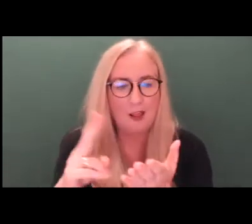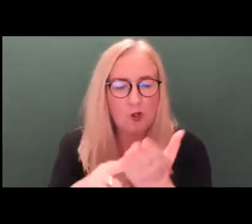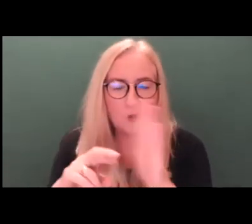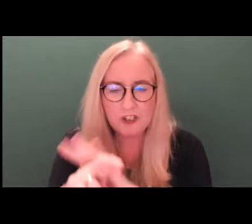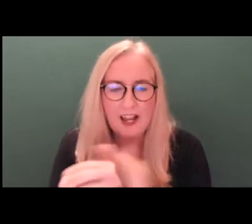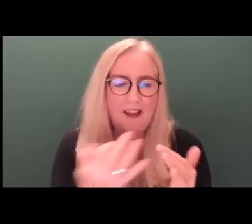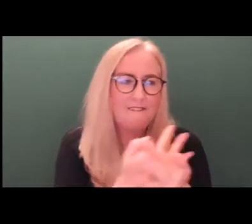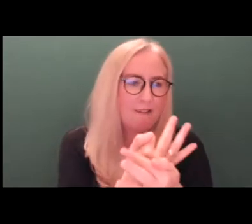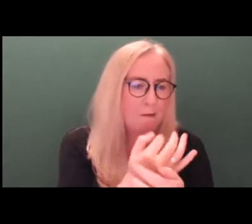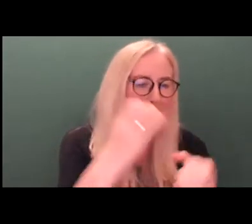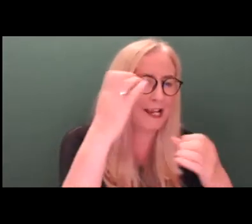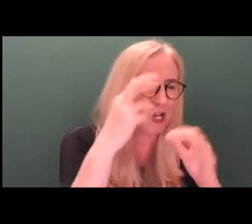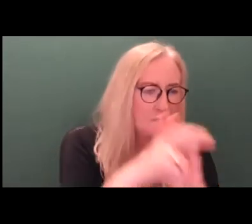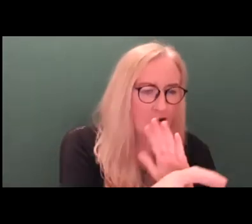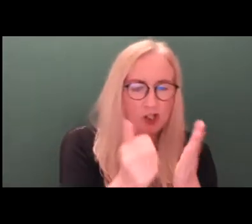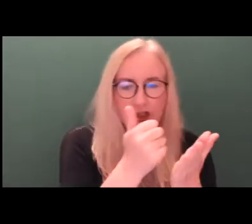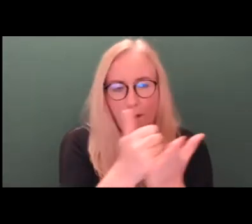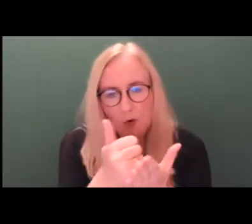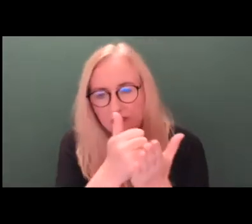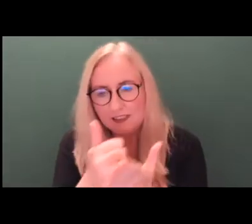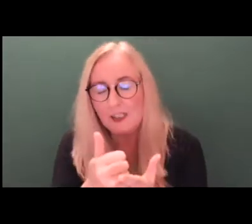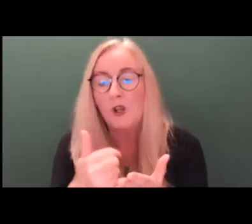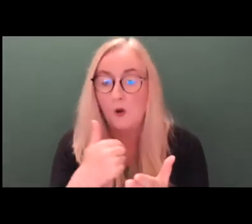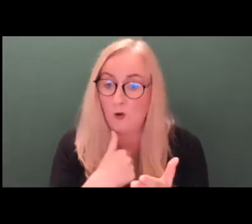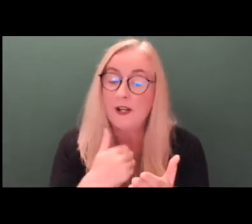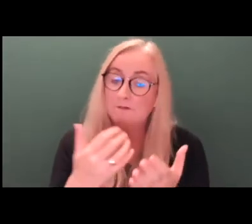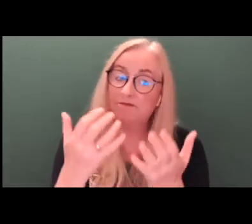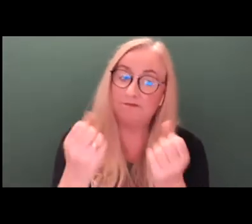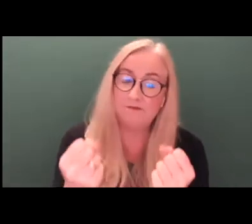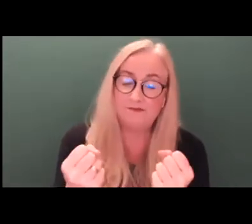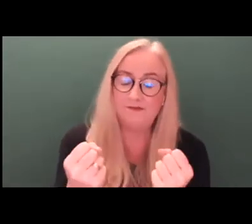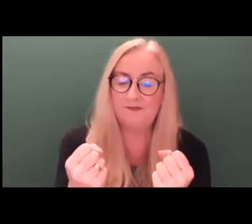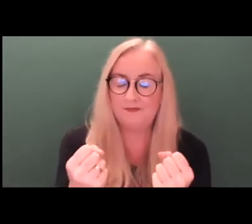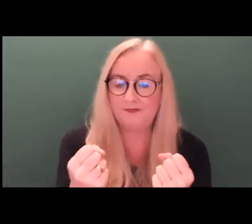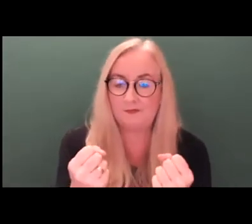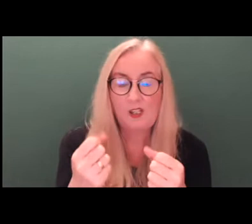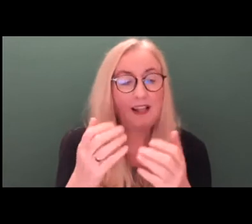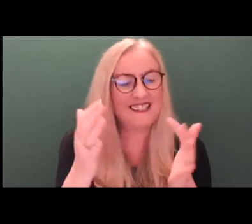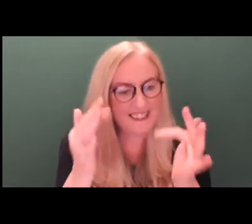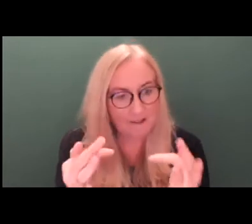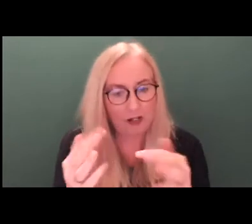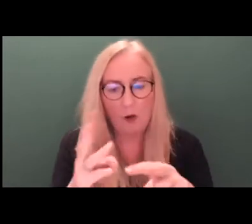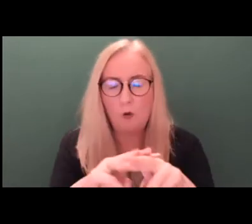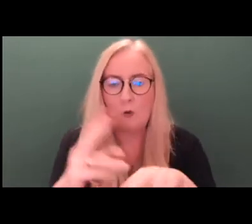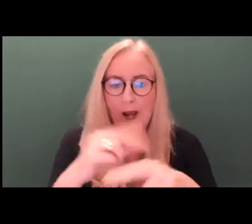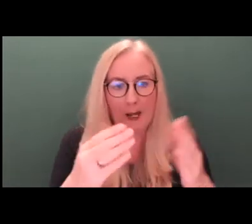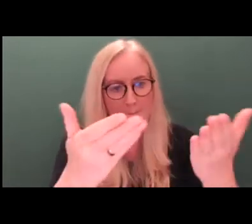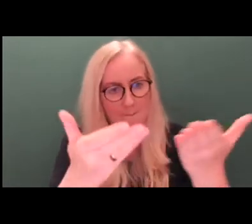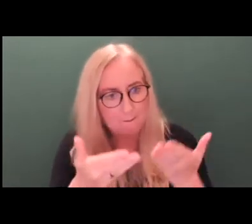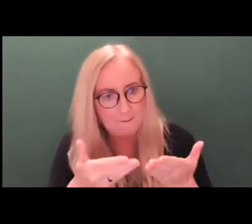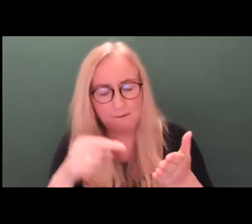supporters, we very much welcome the new Act.